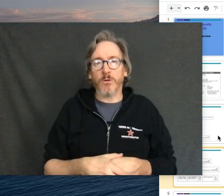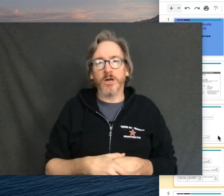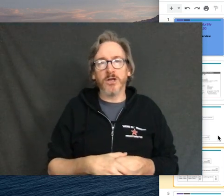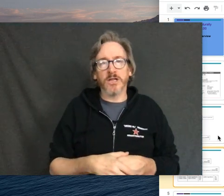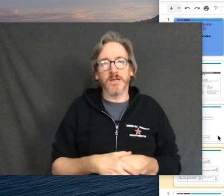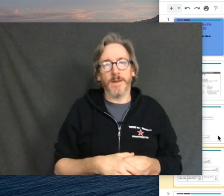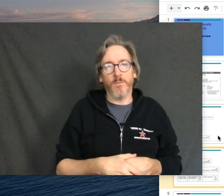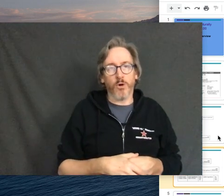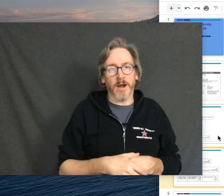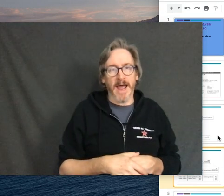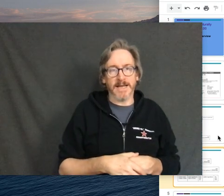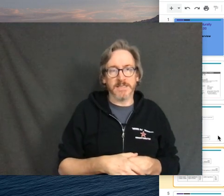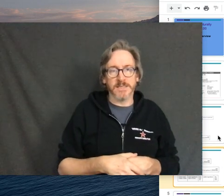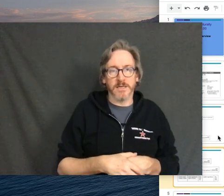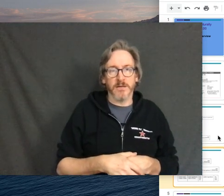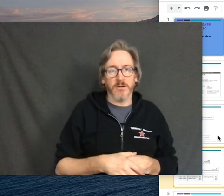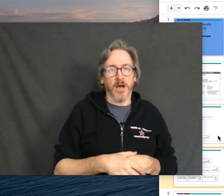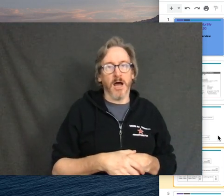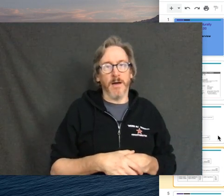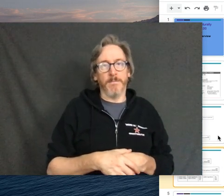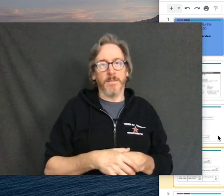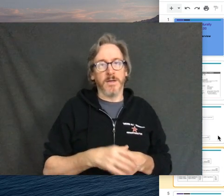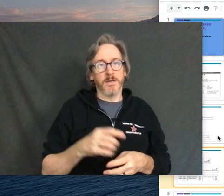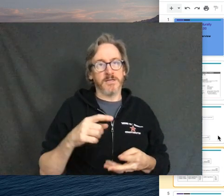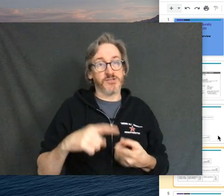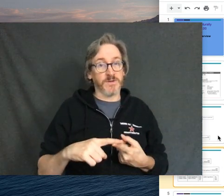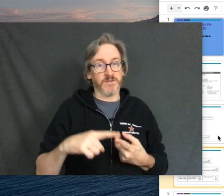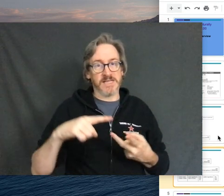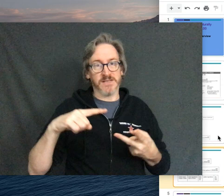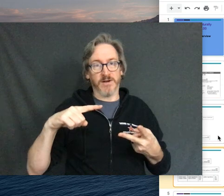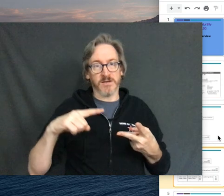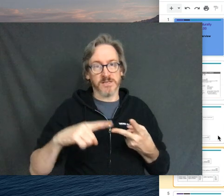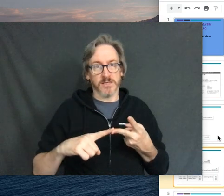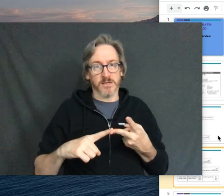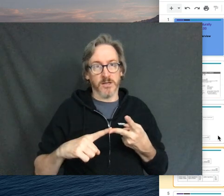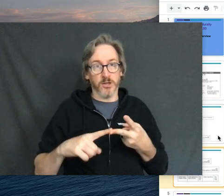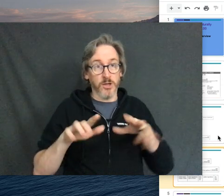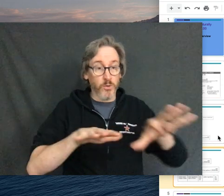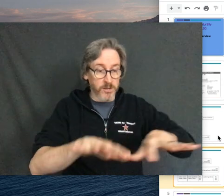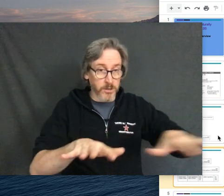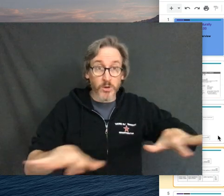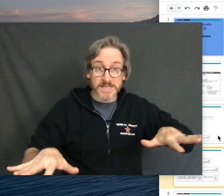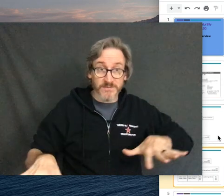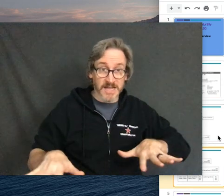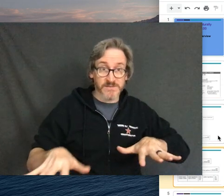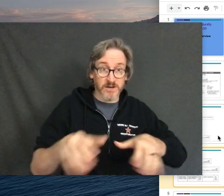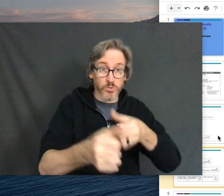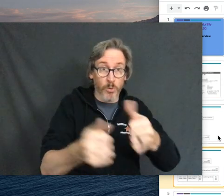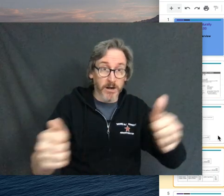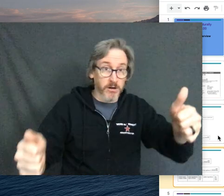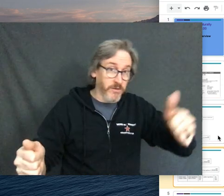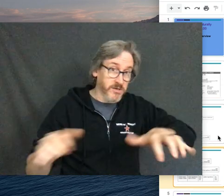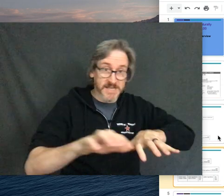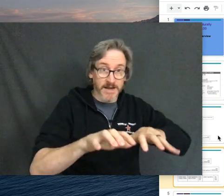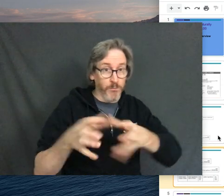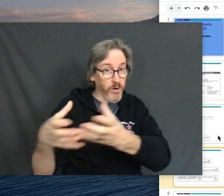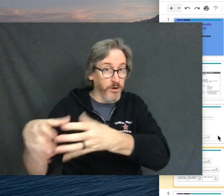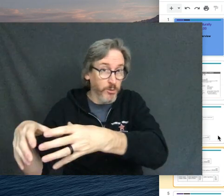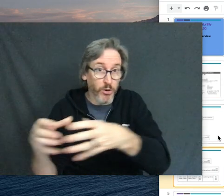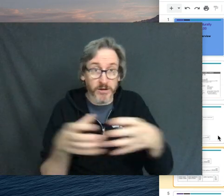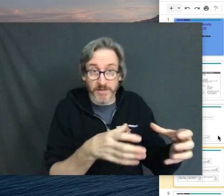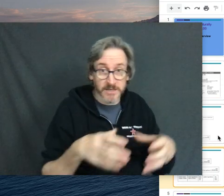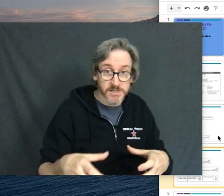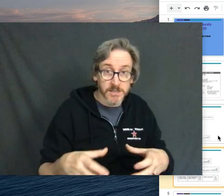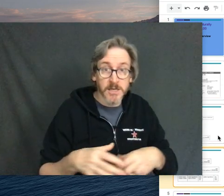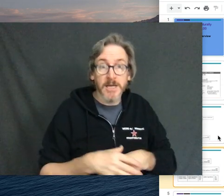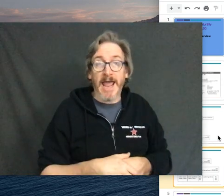Now we're going to look a little bit more at descriptive classifiers, locative classifiers, where they're set up, where